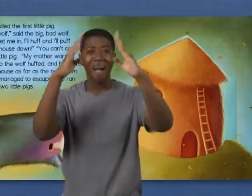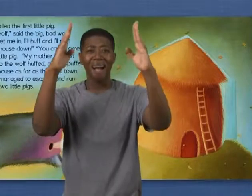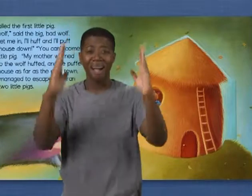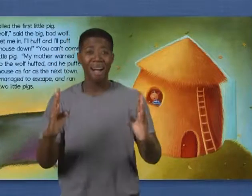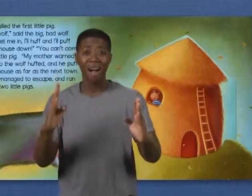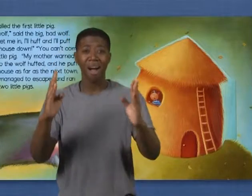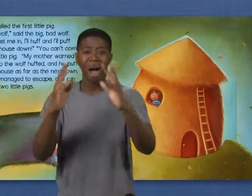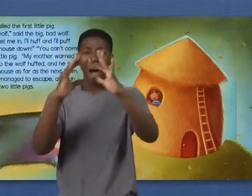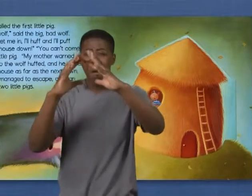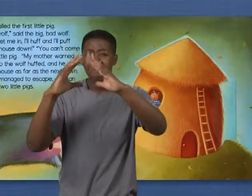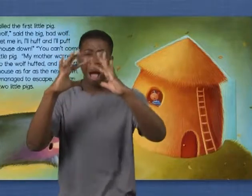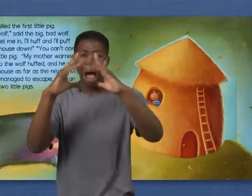town.